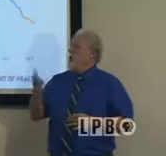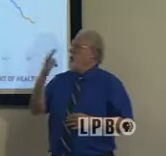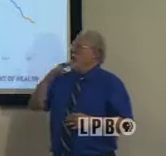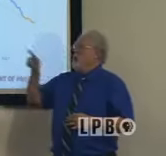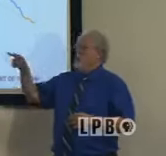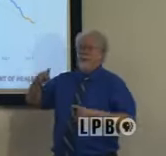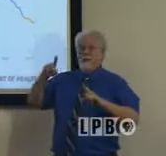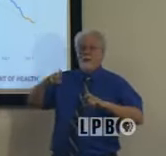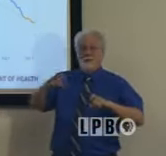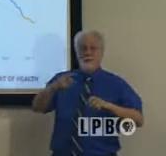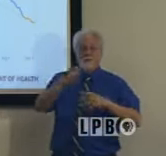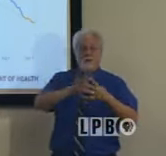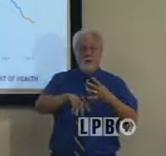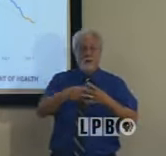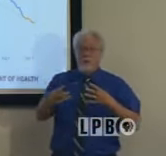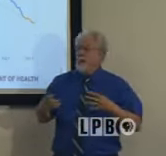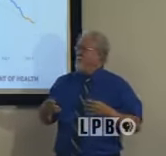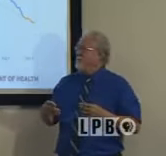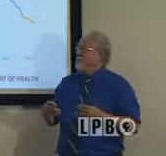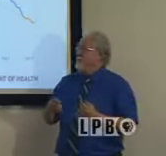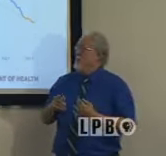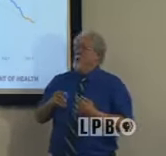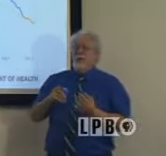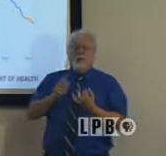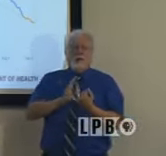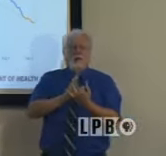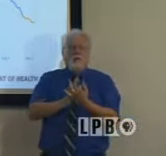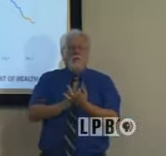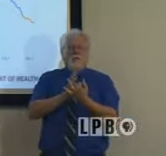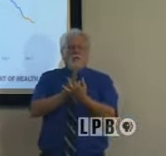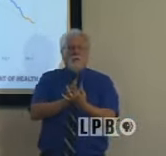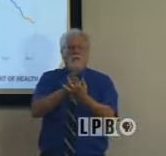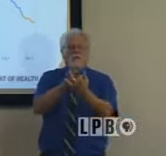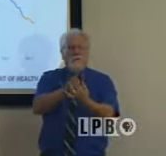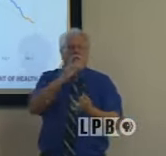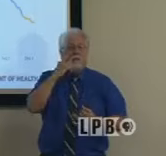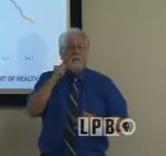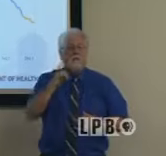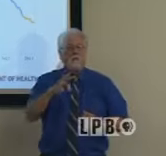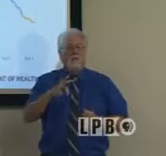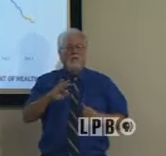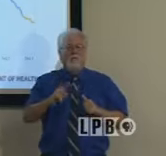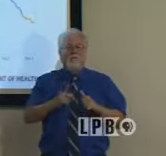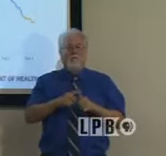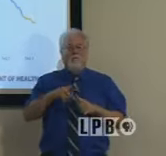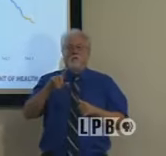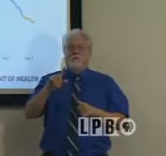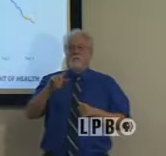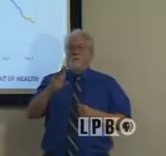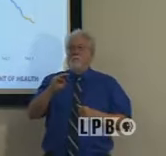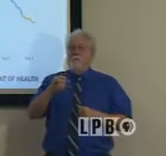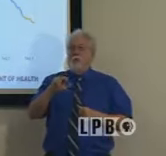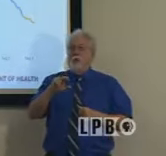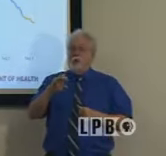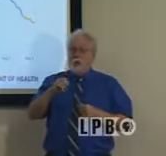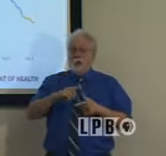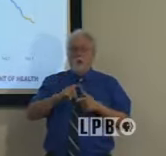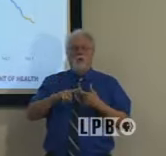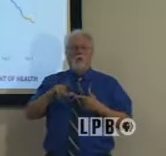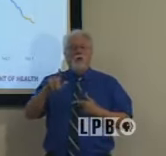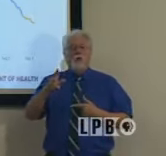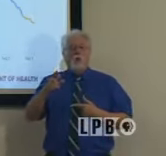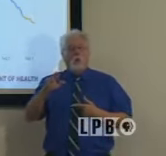graph, what you see there is a lot of the interruption in our testing that happened as a result of first Tropical Storm Marco and then Hurricane Laura,